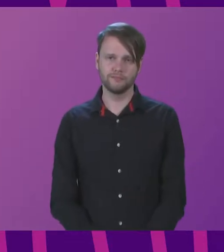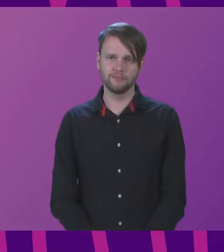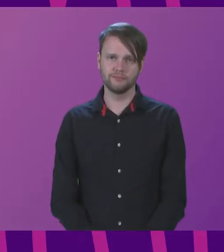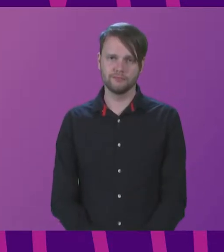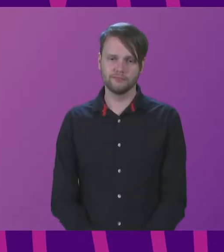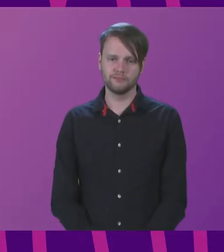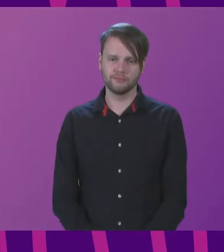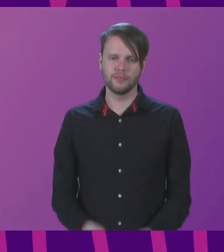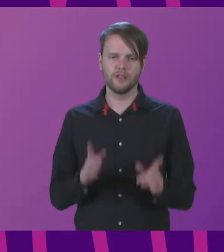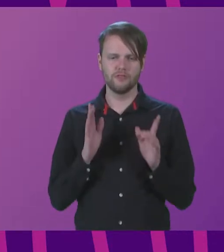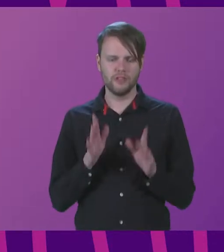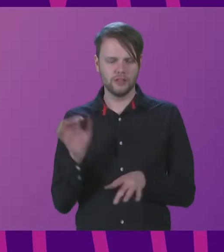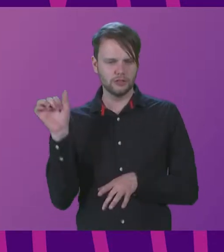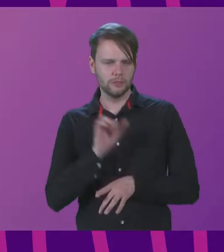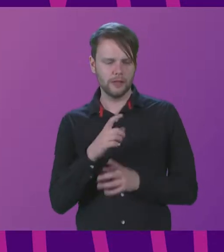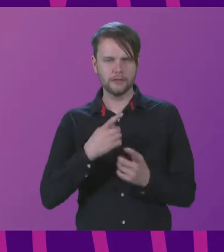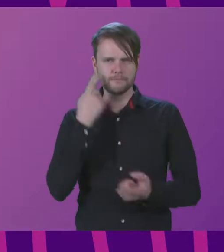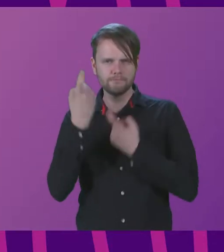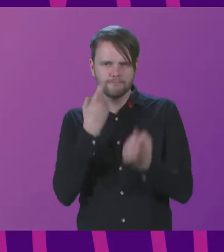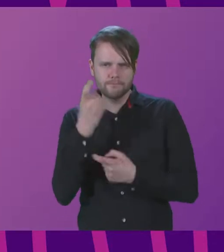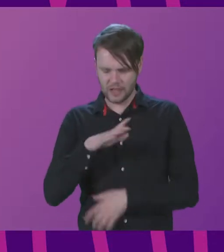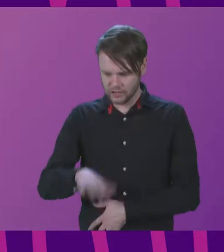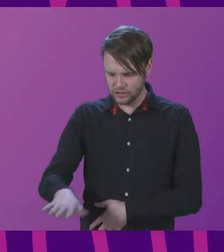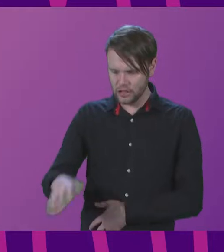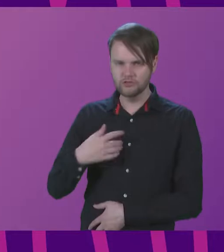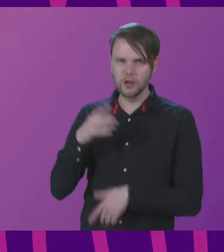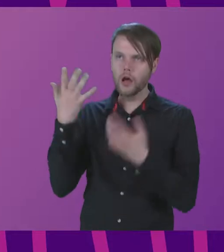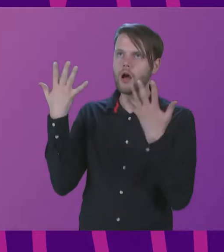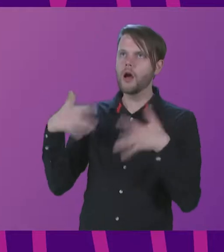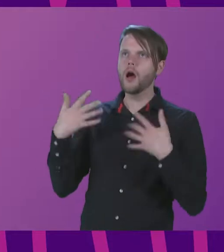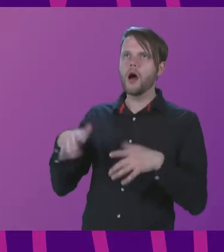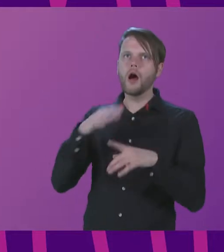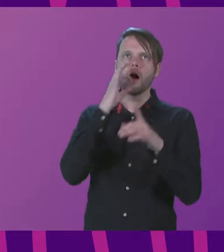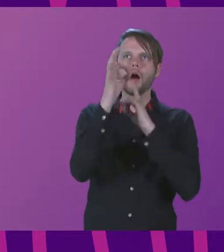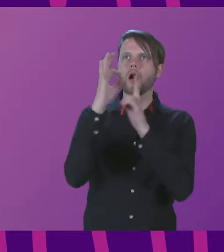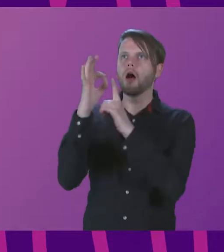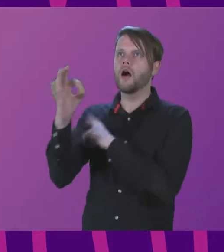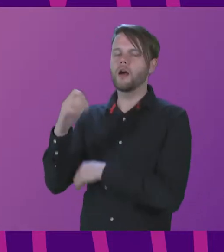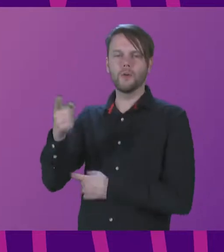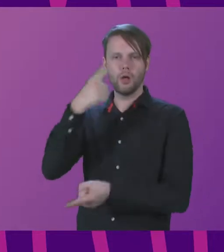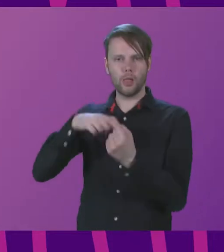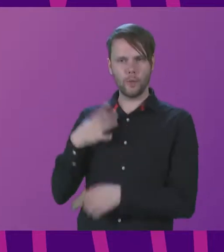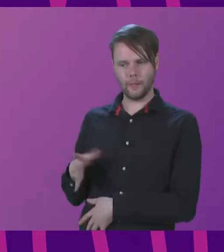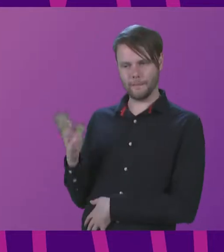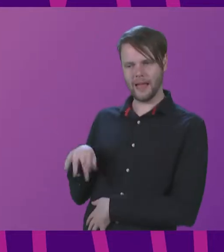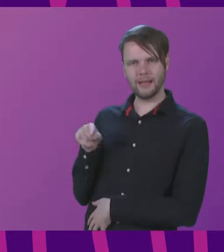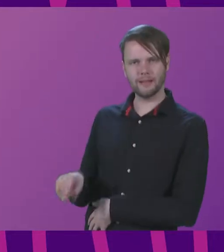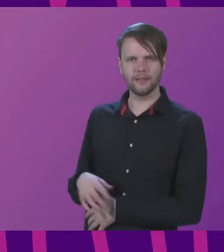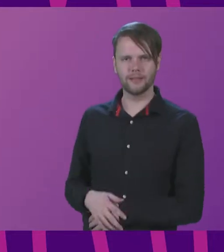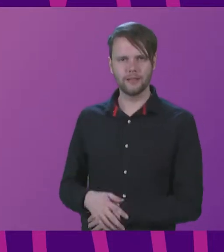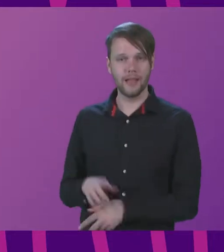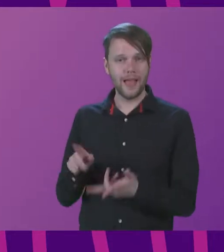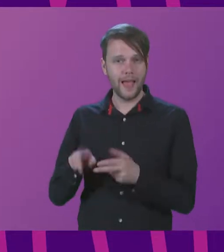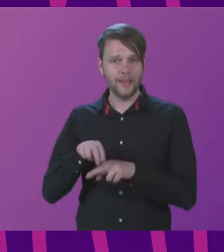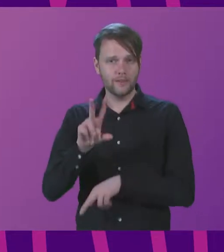Isn't it the inquisitive nature of childlike wonder that we're all trying to get back to? And if not, why not?